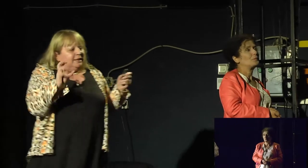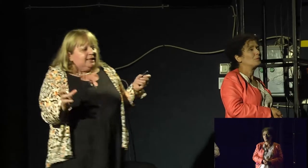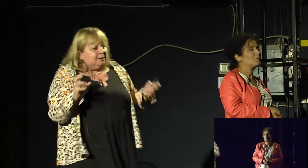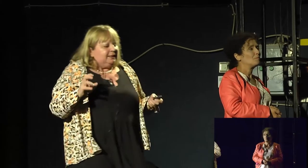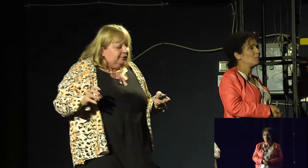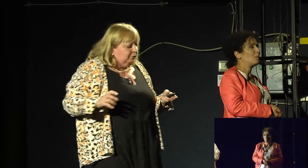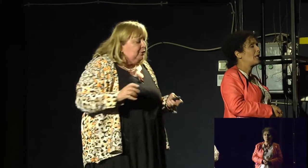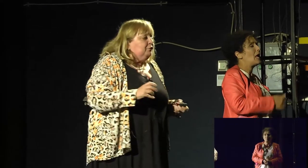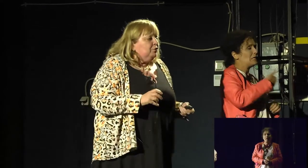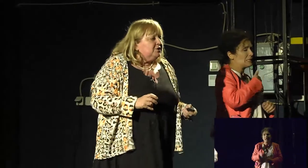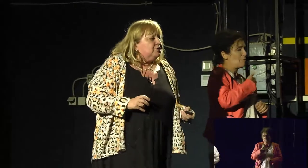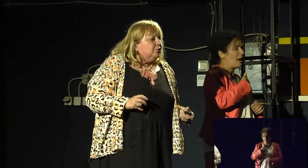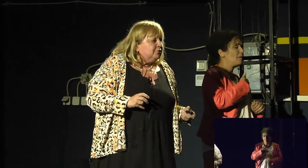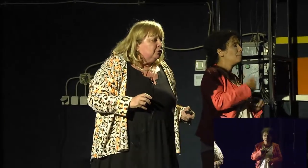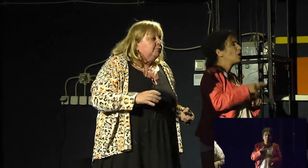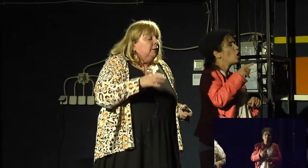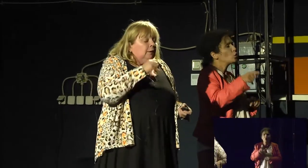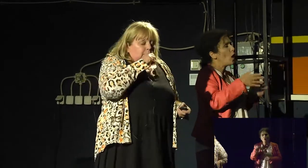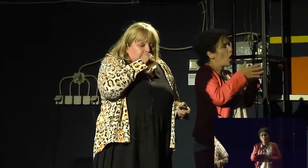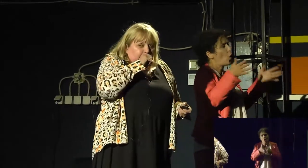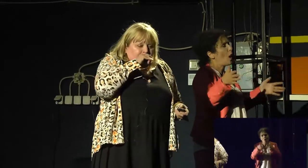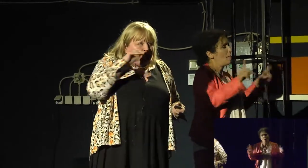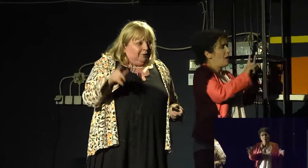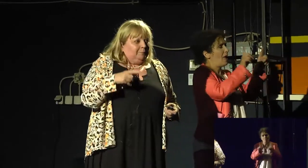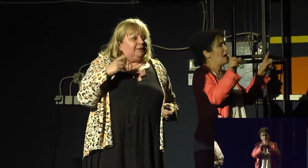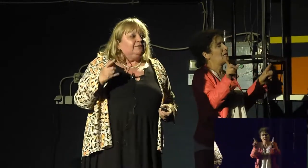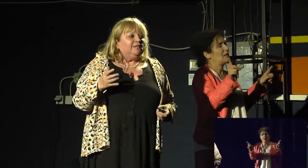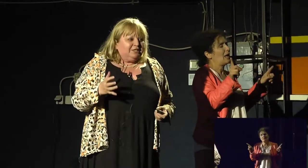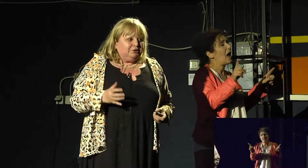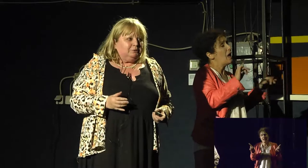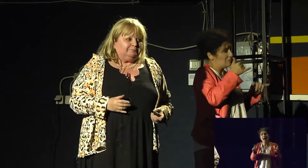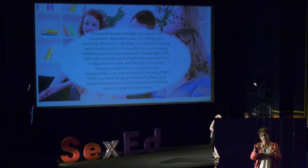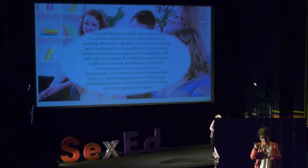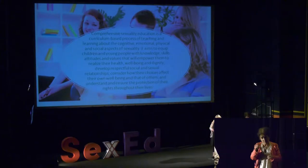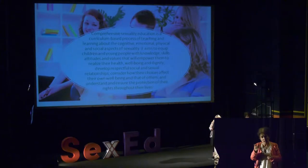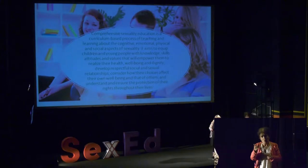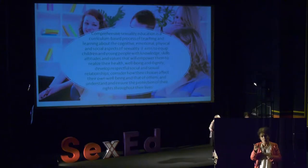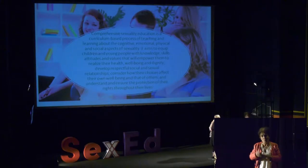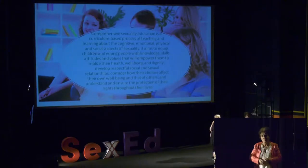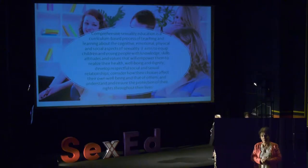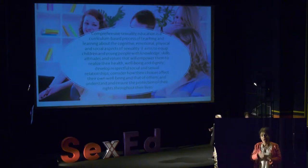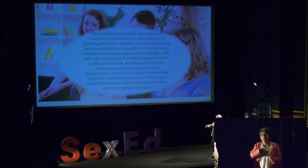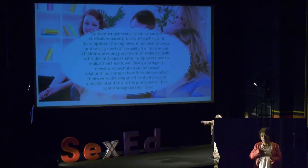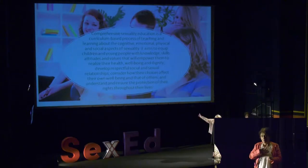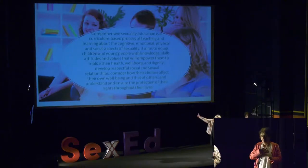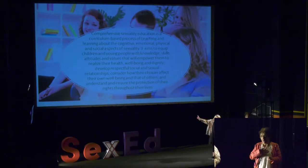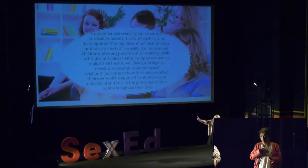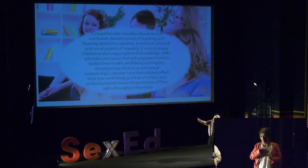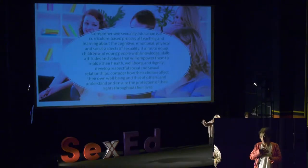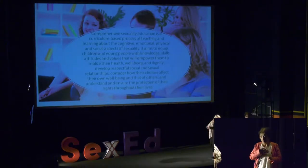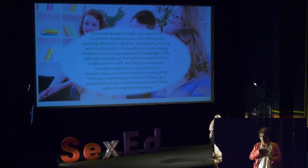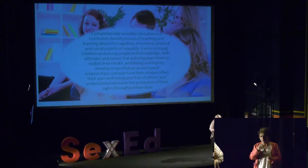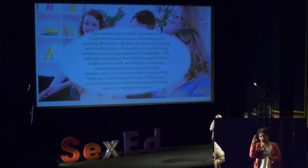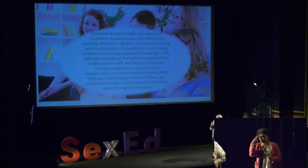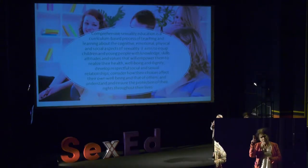So for me, that's a big difference. But of course, there's also international definition. I'm not going to